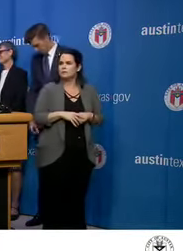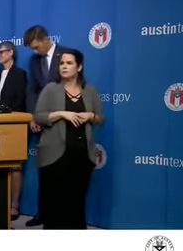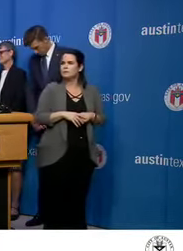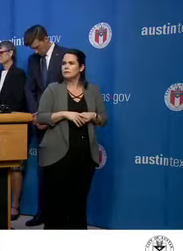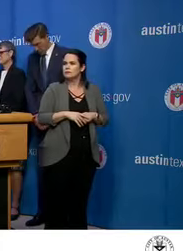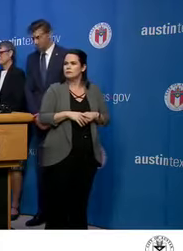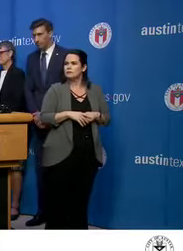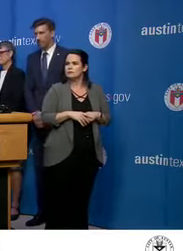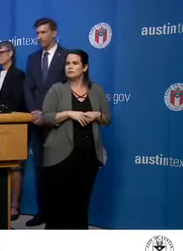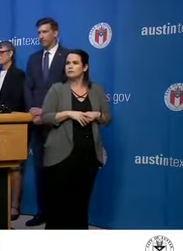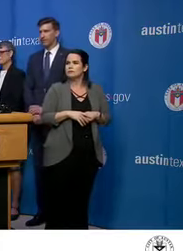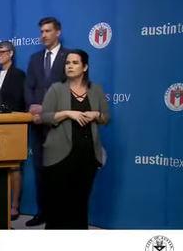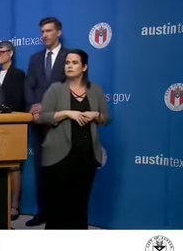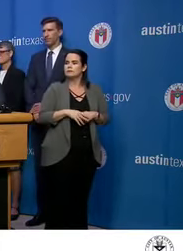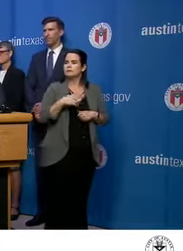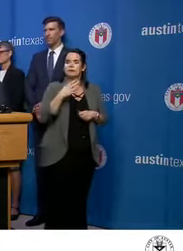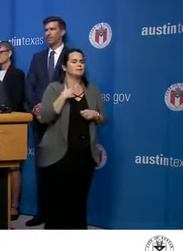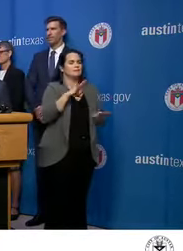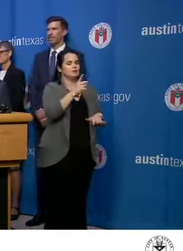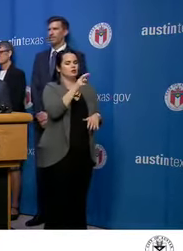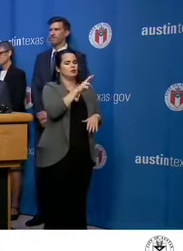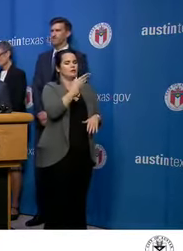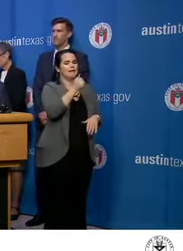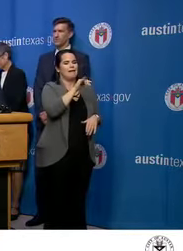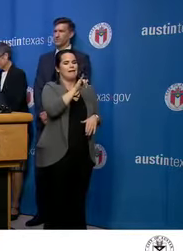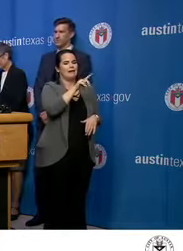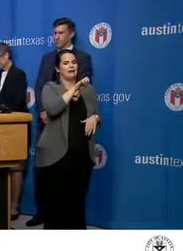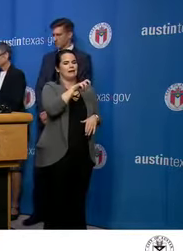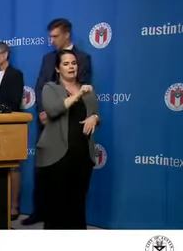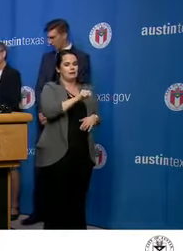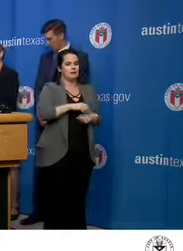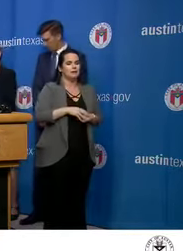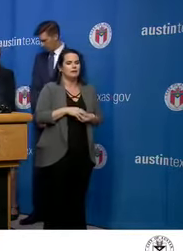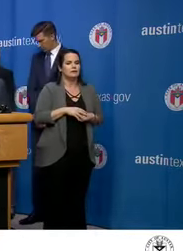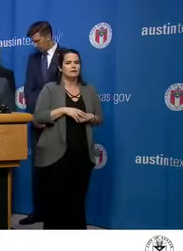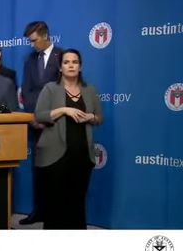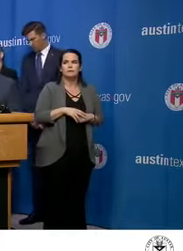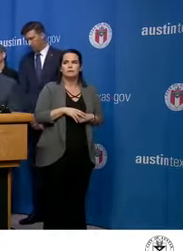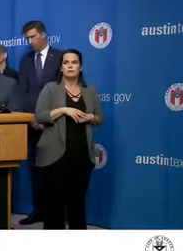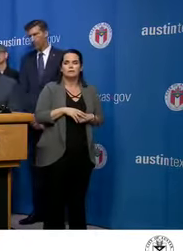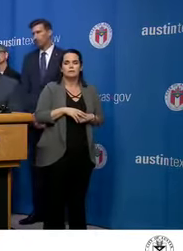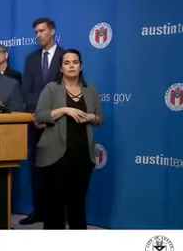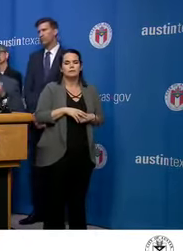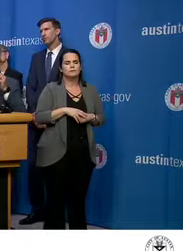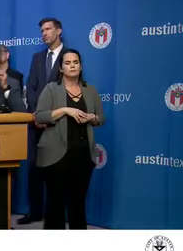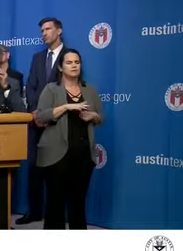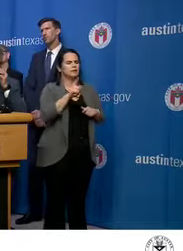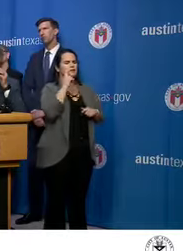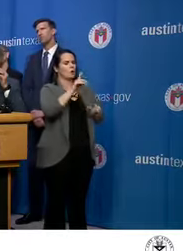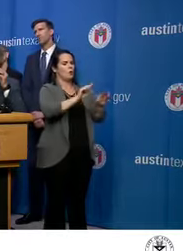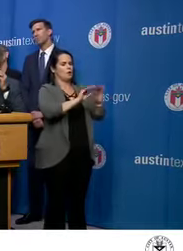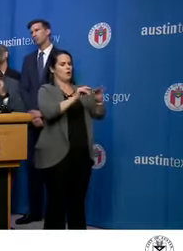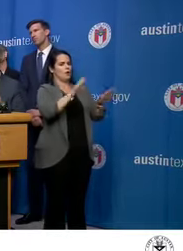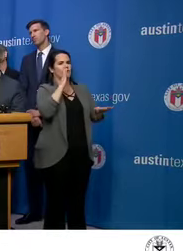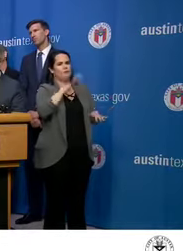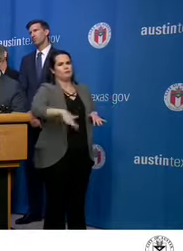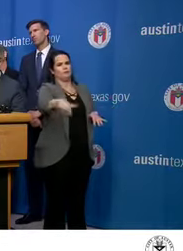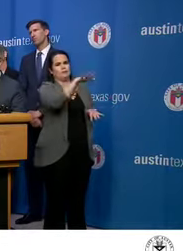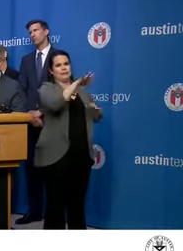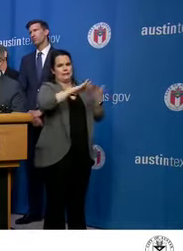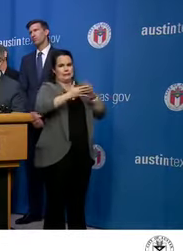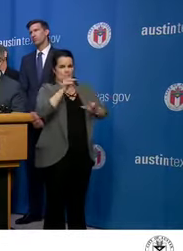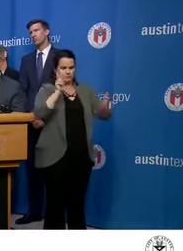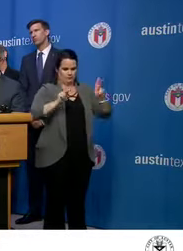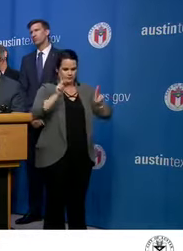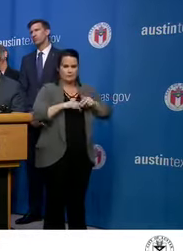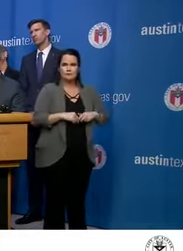I'm so sorry, Director Hayden. Can, just to clarify for people in the community, from